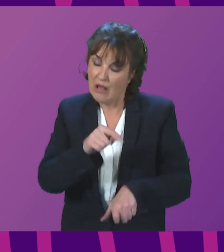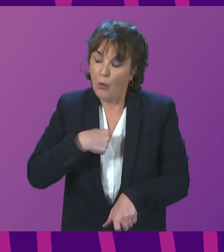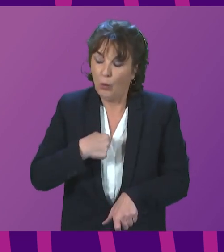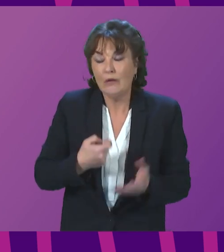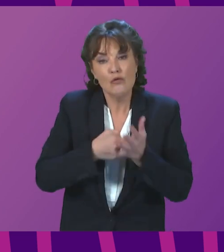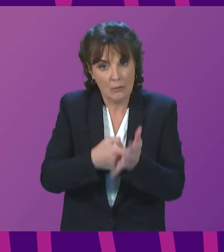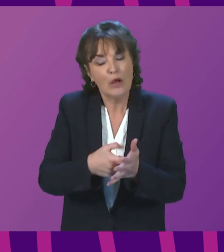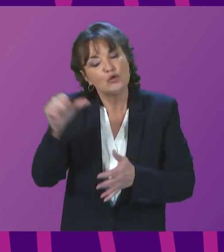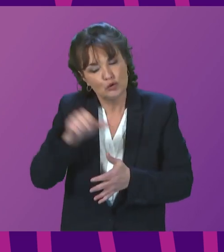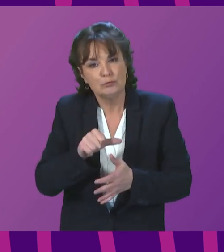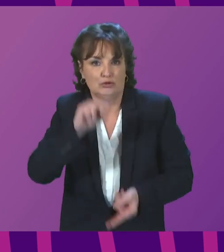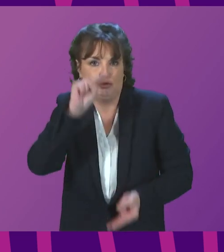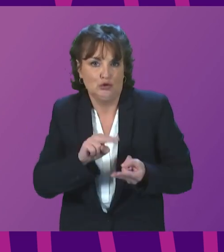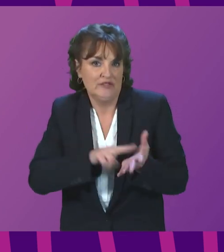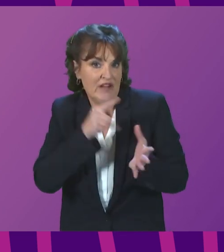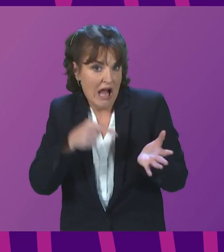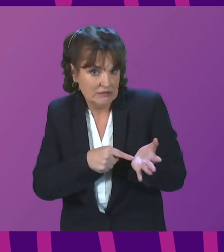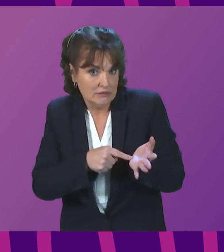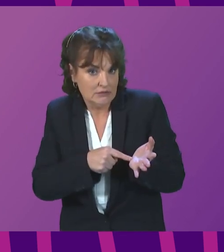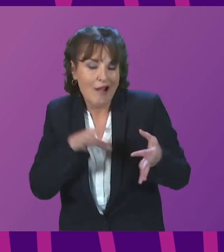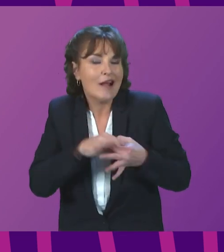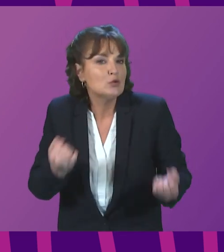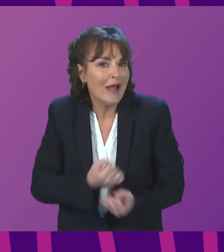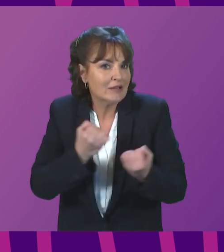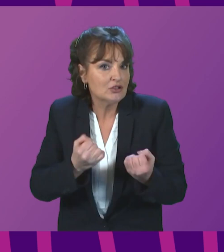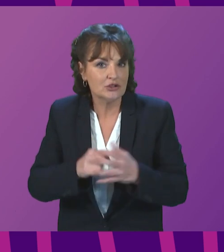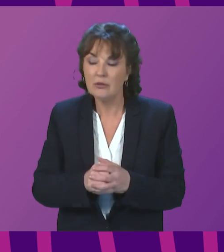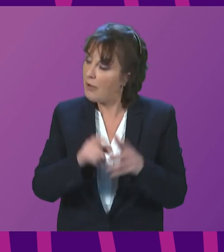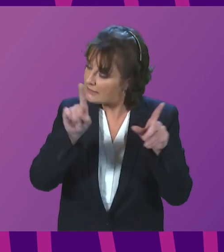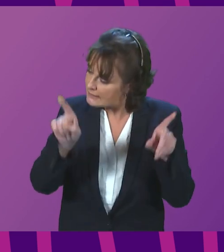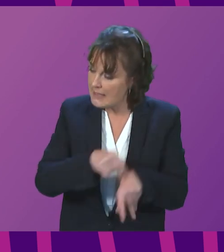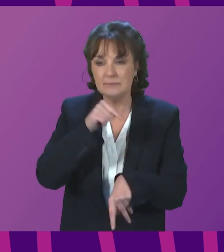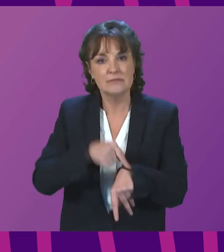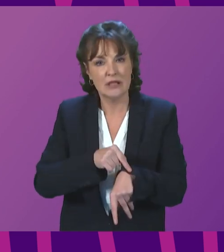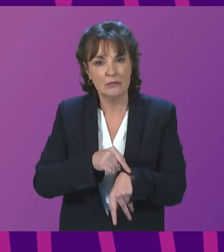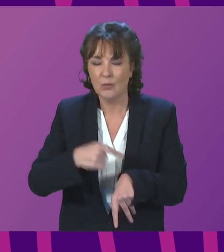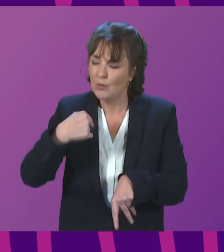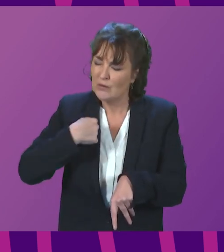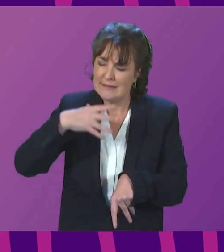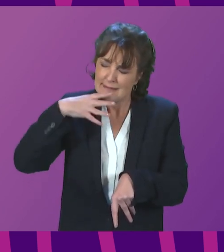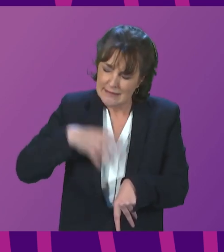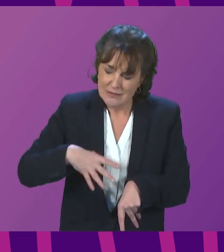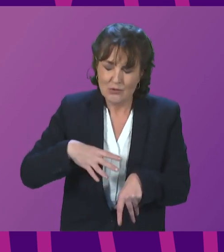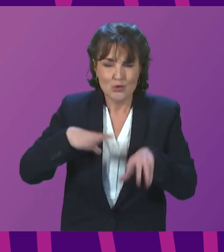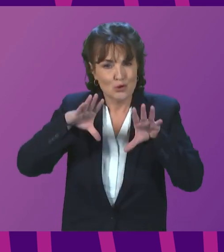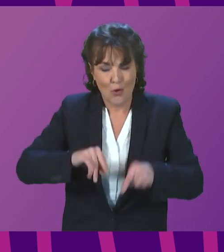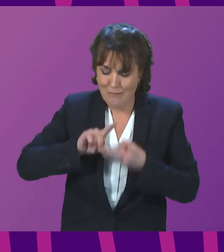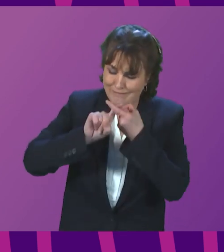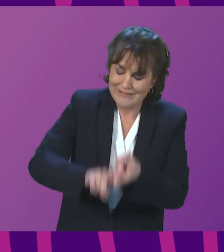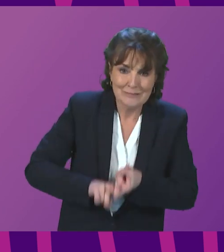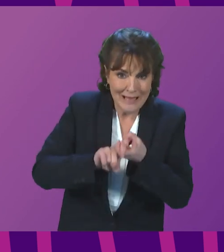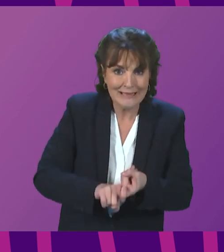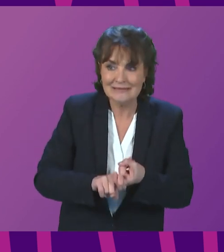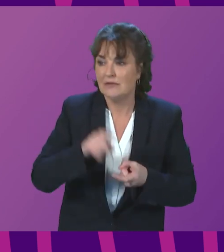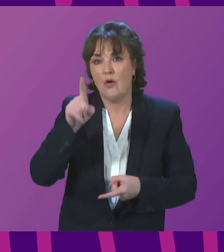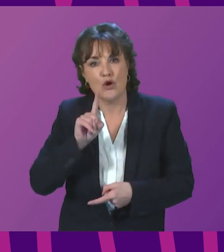Longer term the gas price surge as I was reflecting earlier reinforces the need to end our dependence on fossil fuels and accelerate the